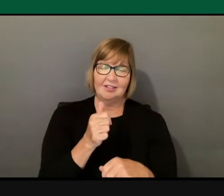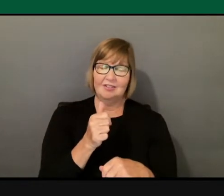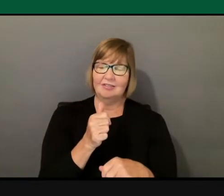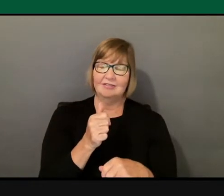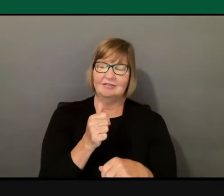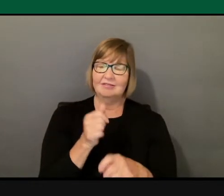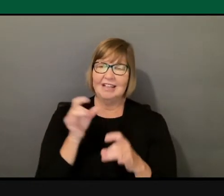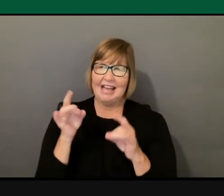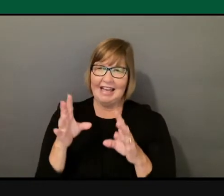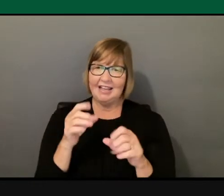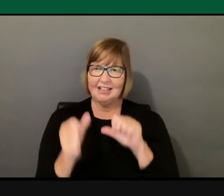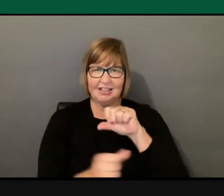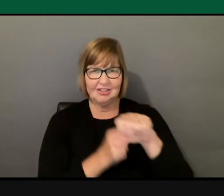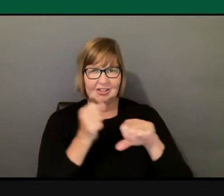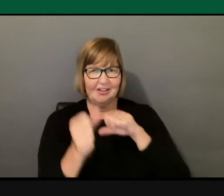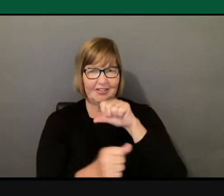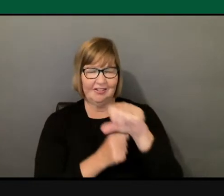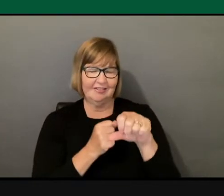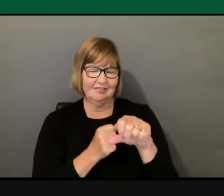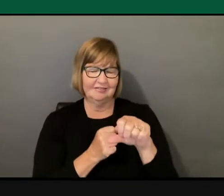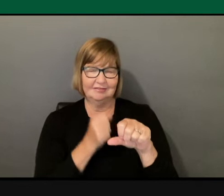Thank you so much for having me.